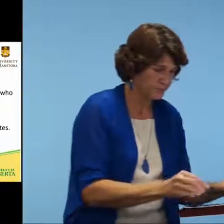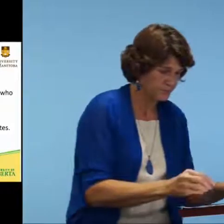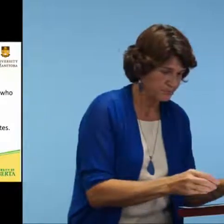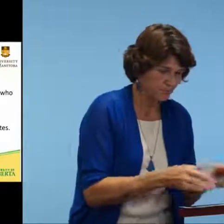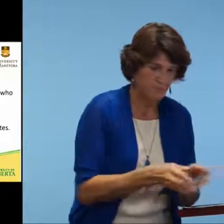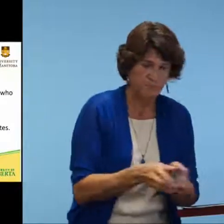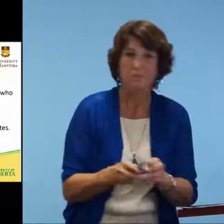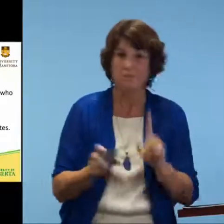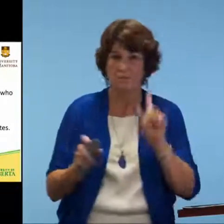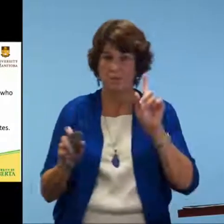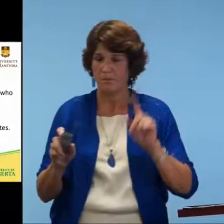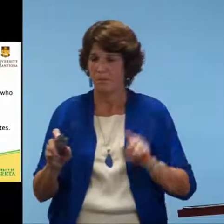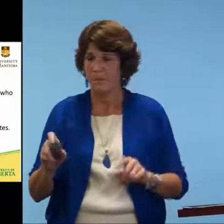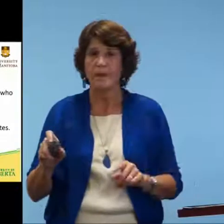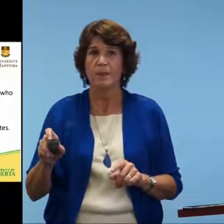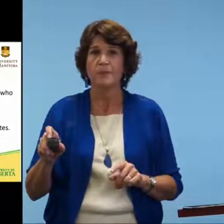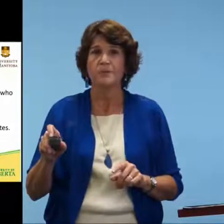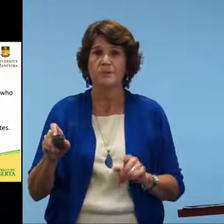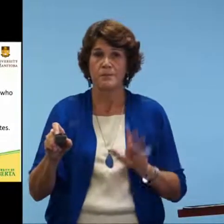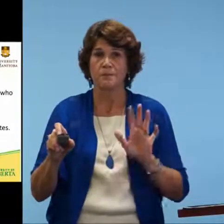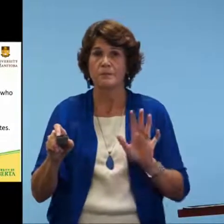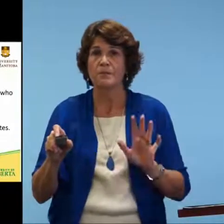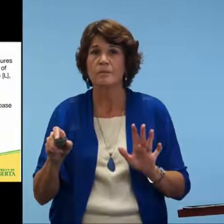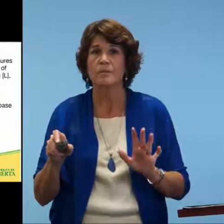norms based on each of the pieces.